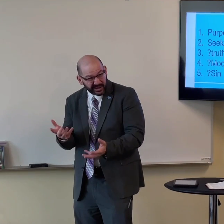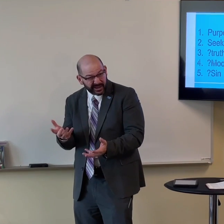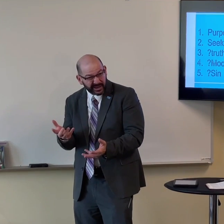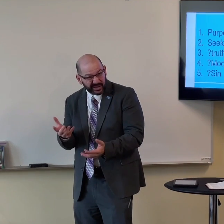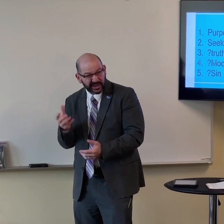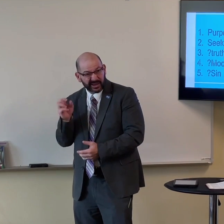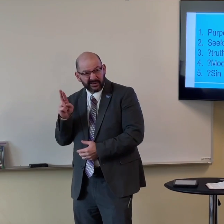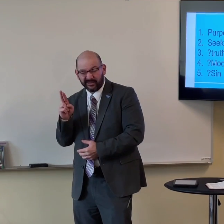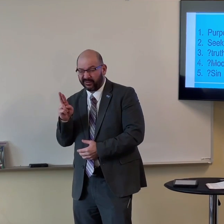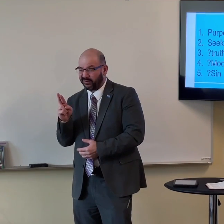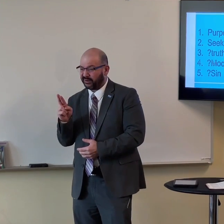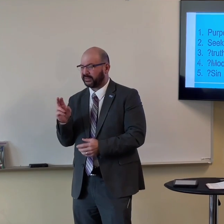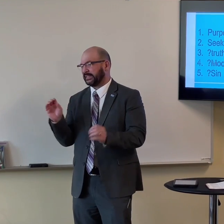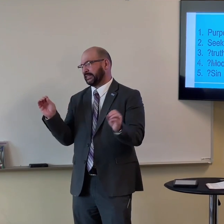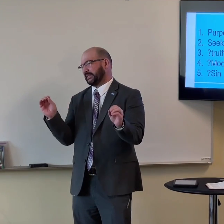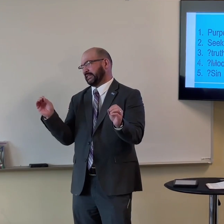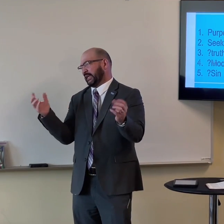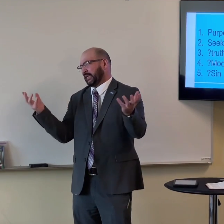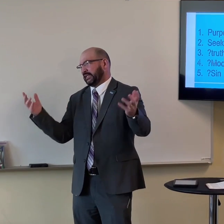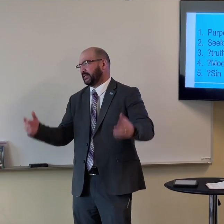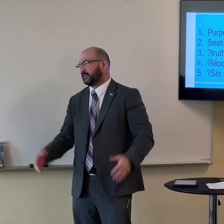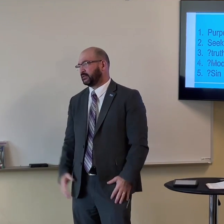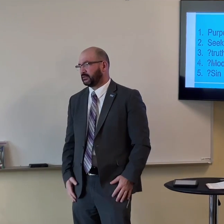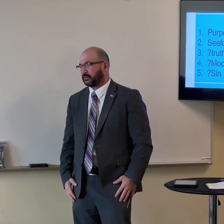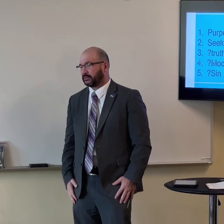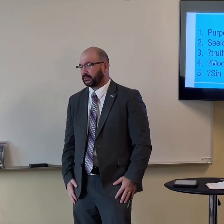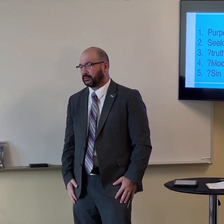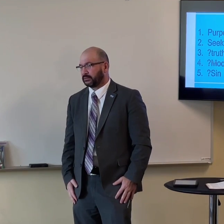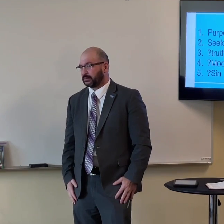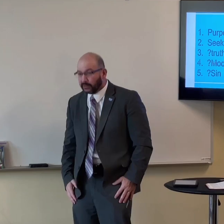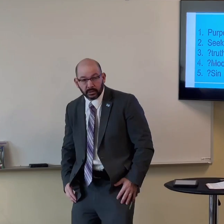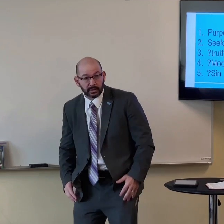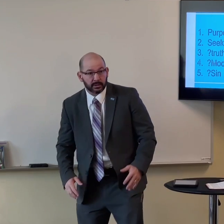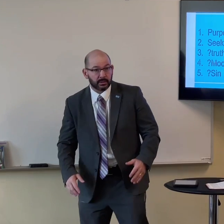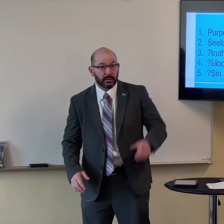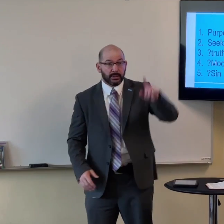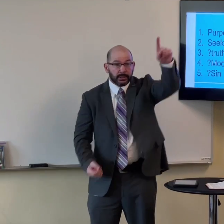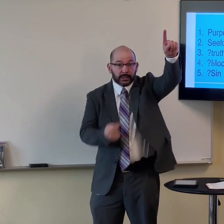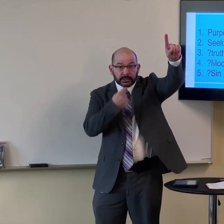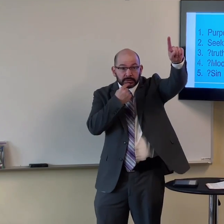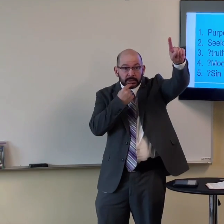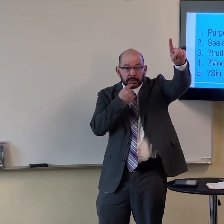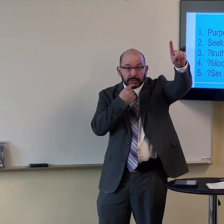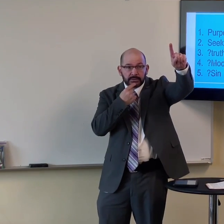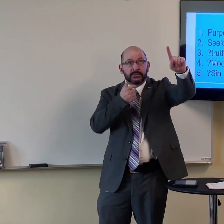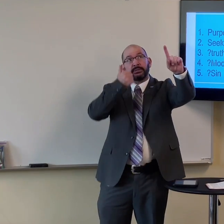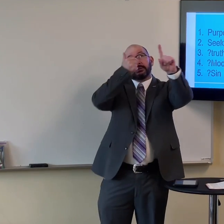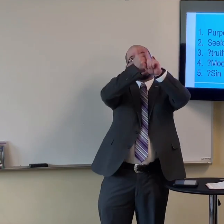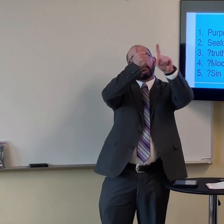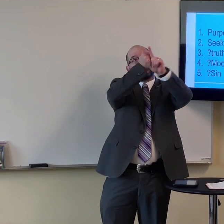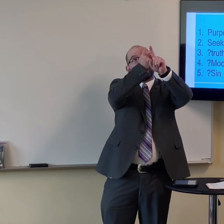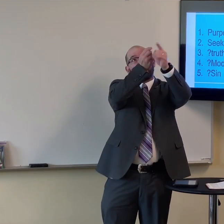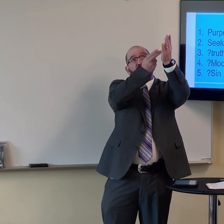Is it, is it even real? It's, you can't, can you even know it or is it just no truth? God says,